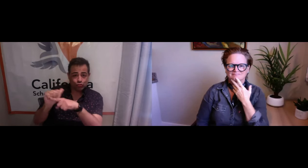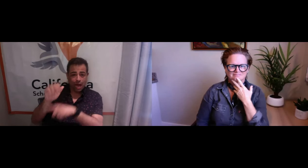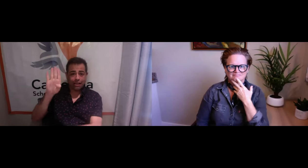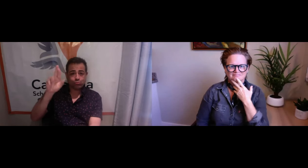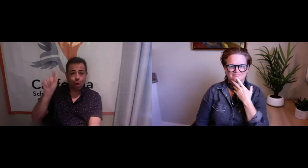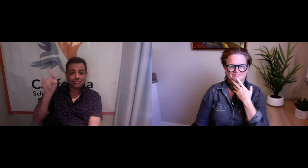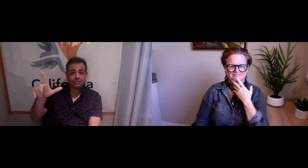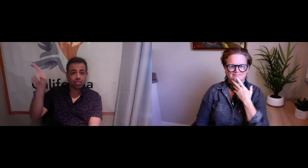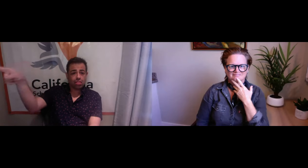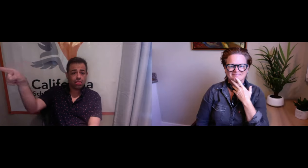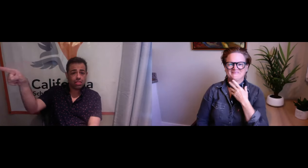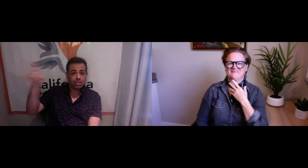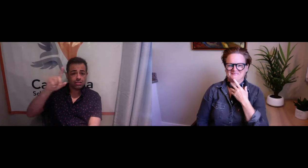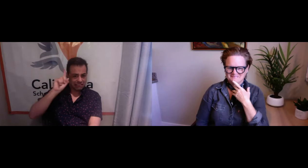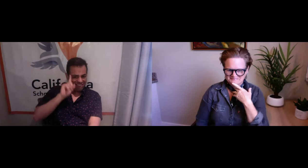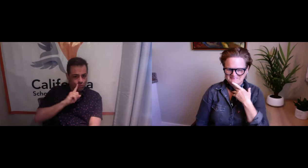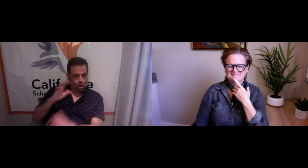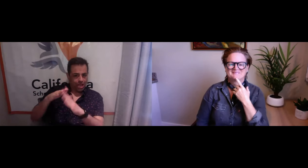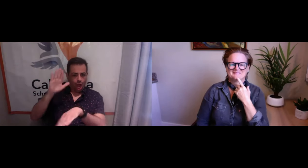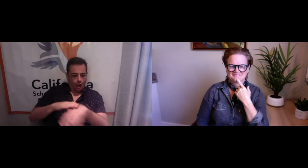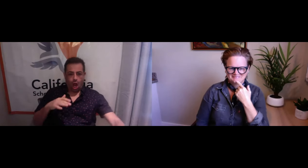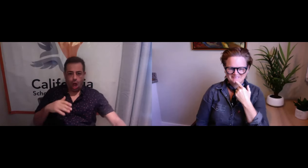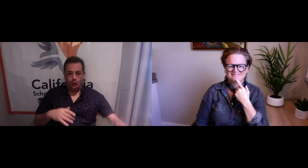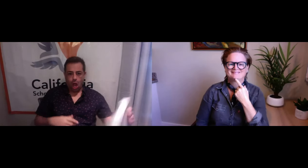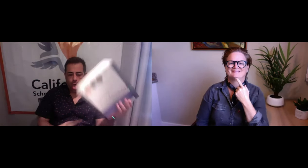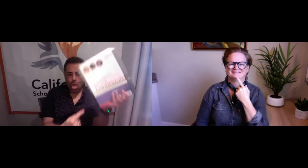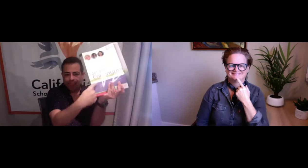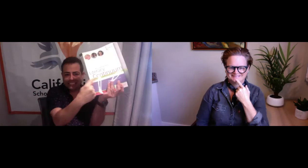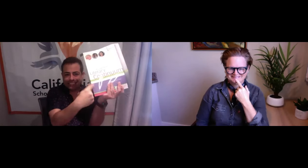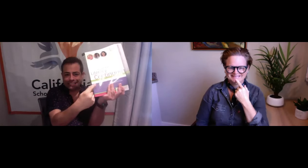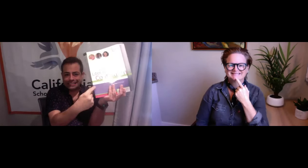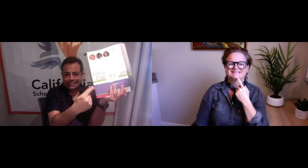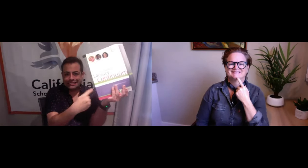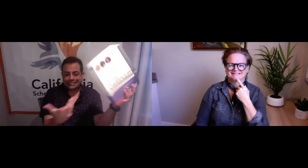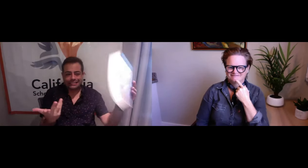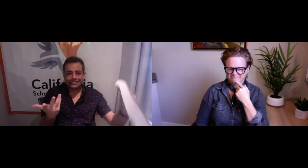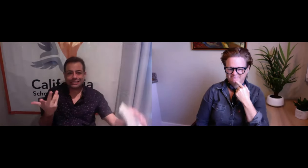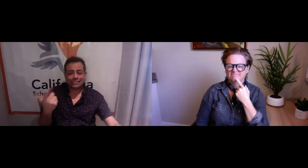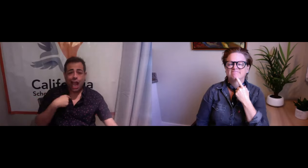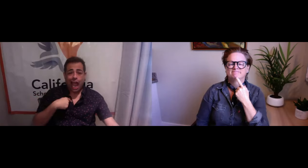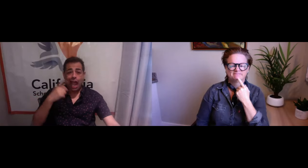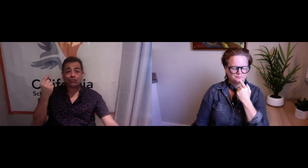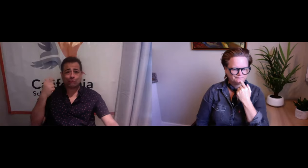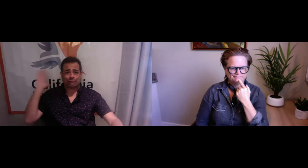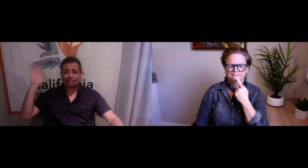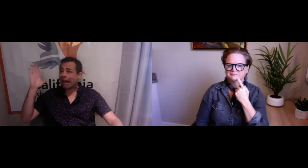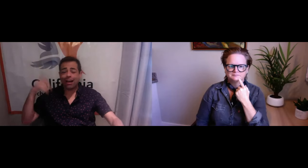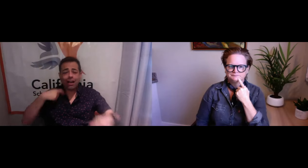One thing, know, last year, we did a training for a deaf community in Brazil based on this